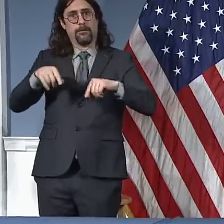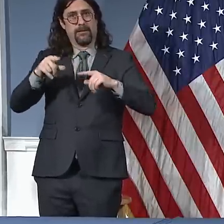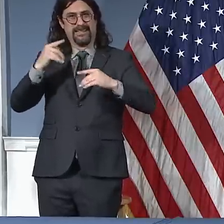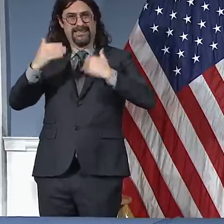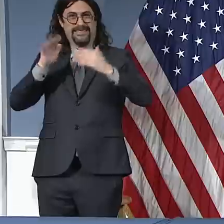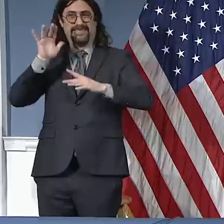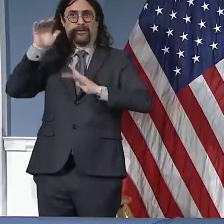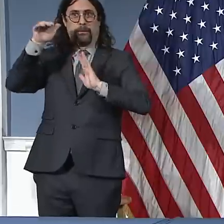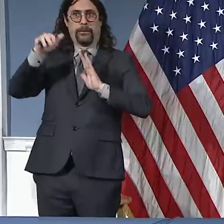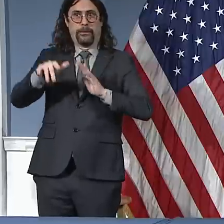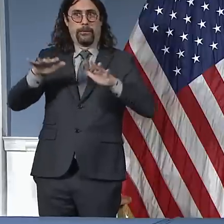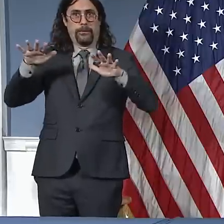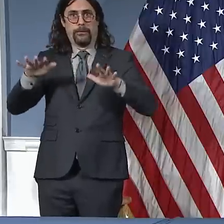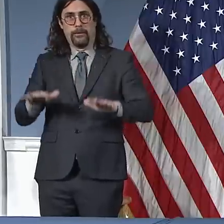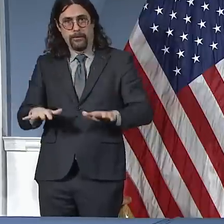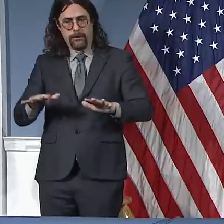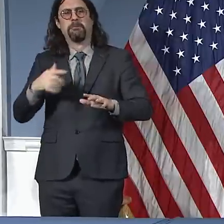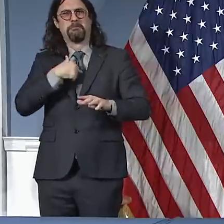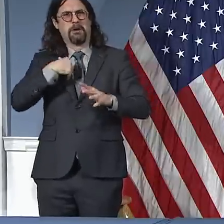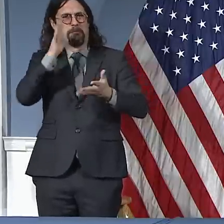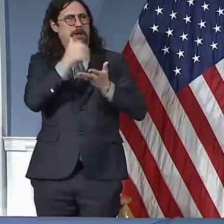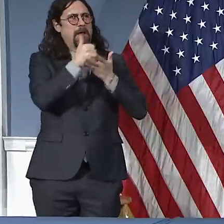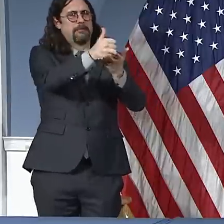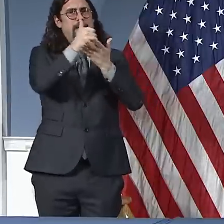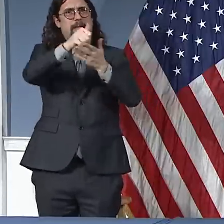to help the rest of our fellow Americans.